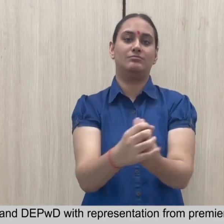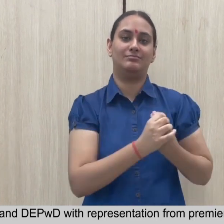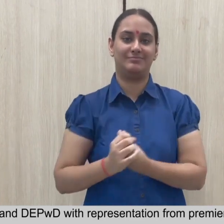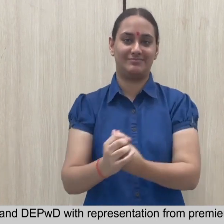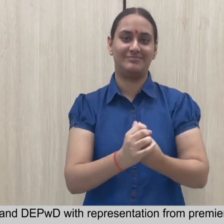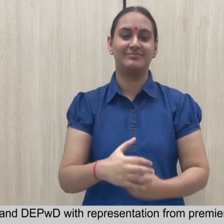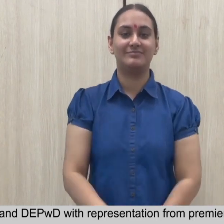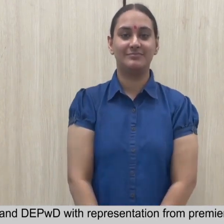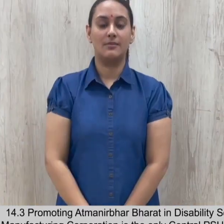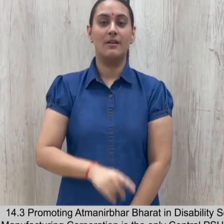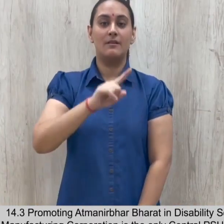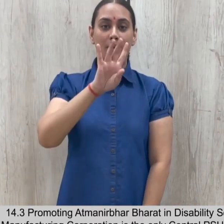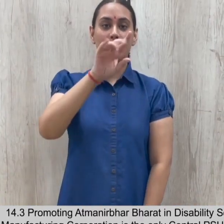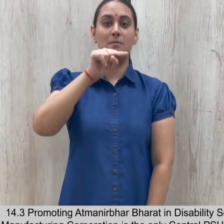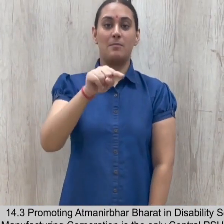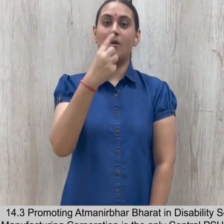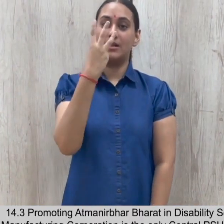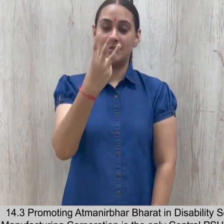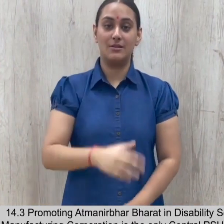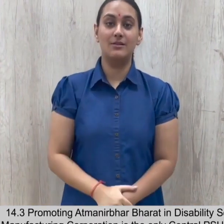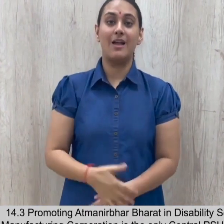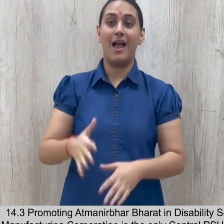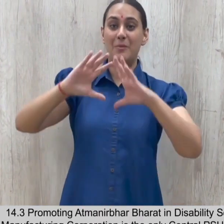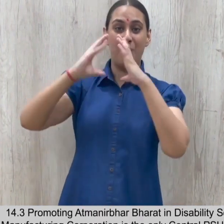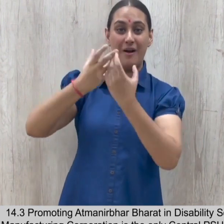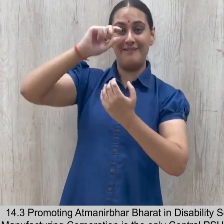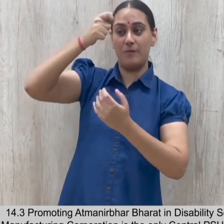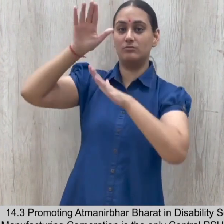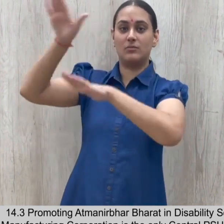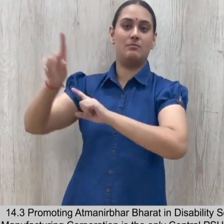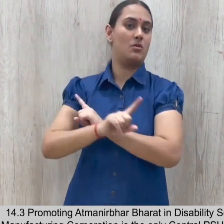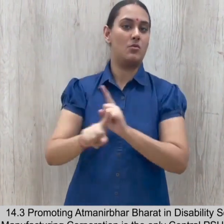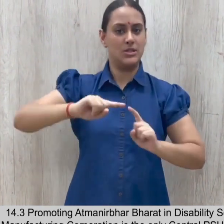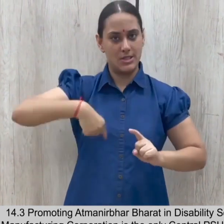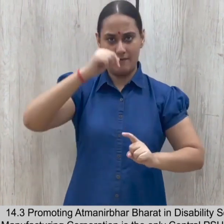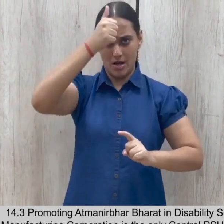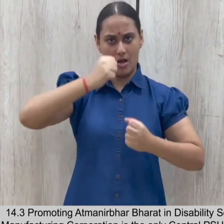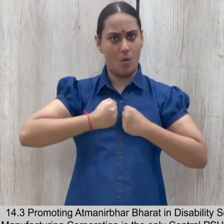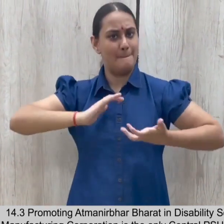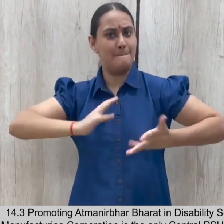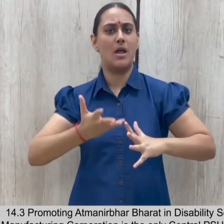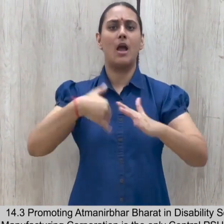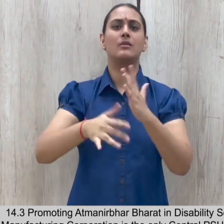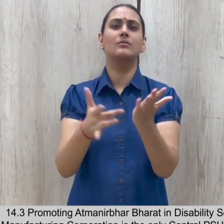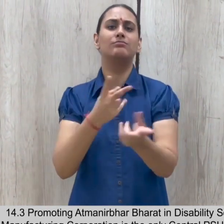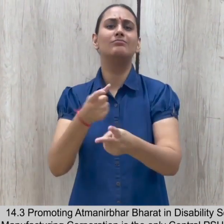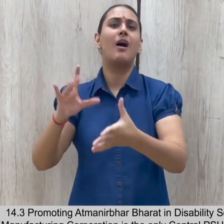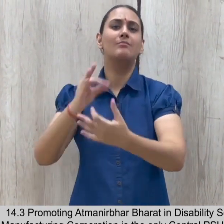community service organizations. 14.3 Promoting Aatmanirwar Bharat